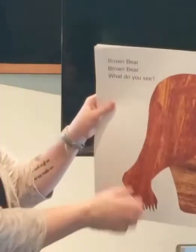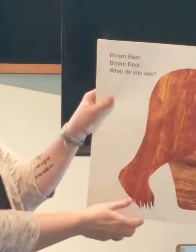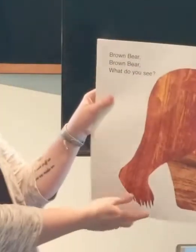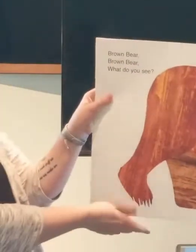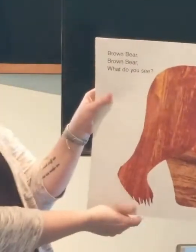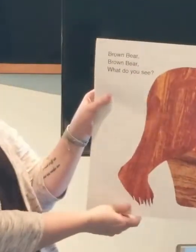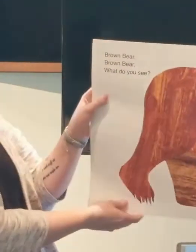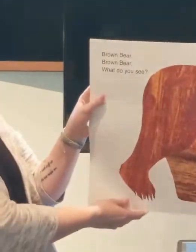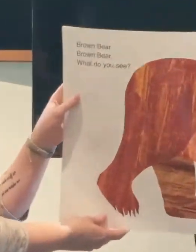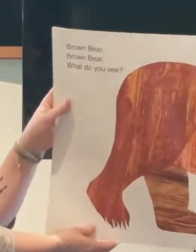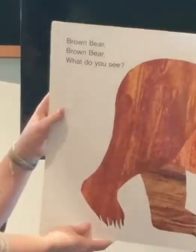All right.